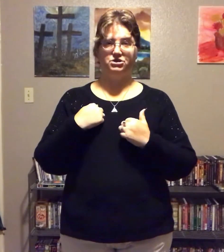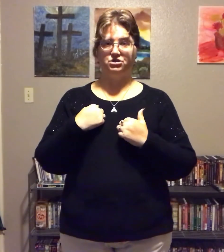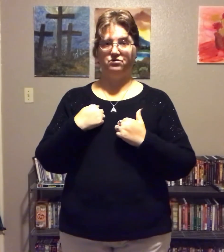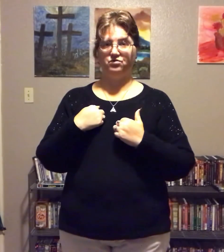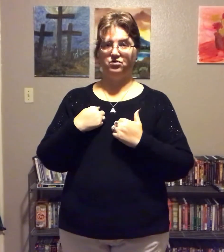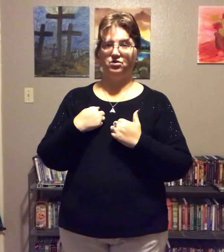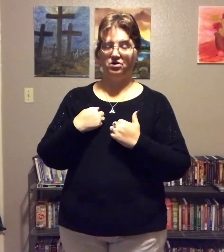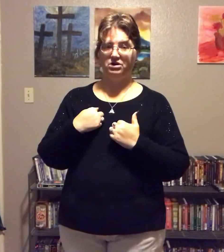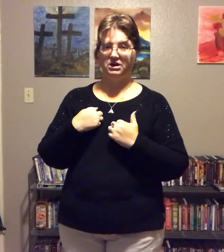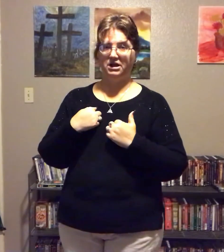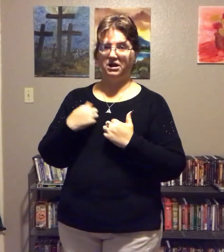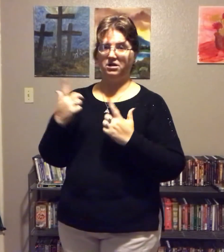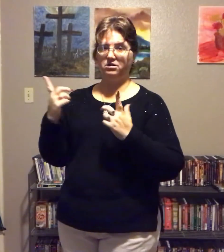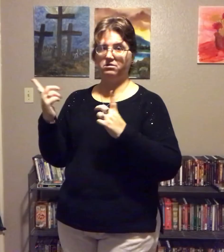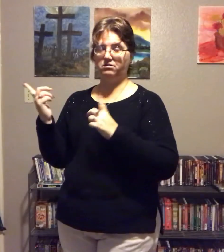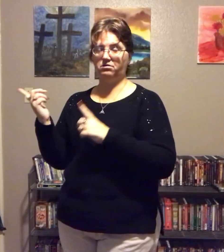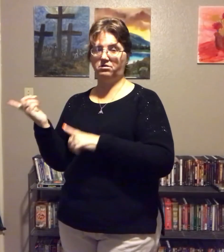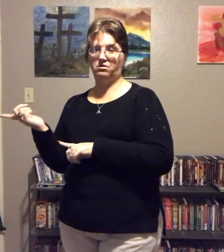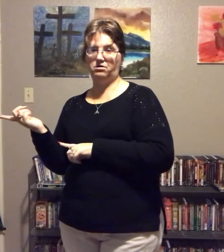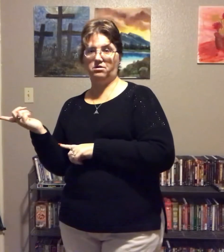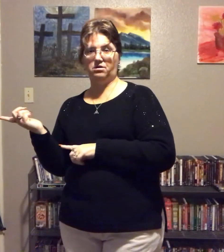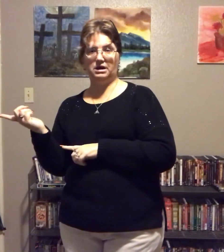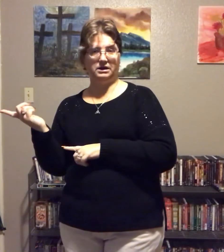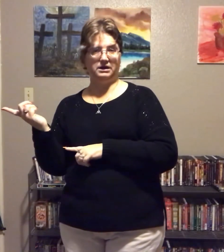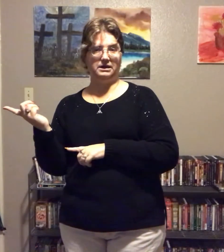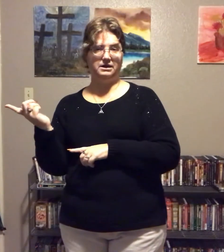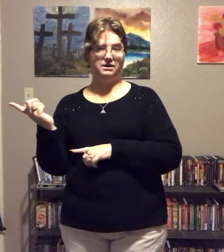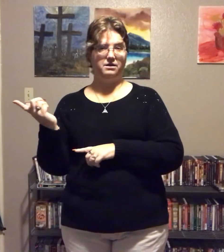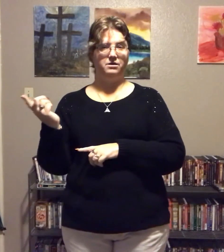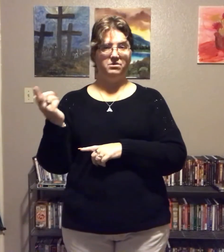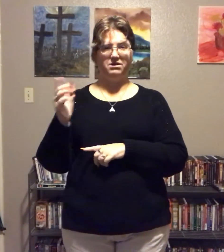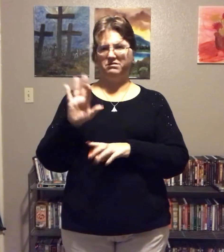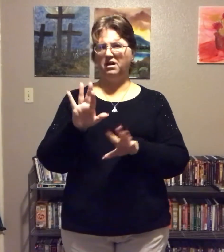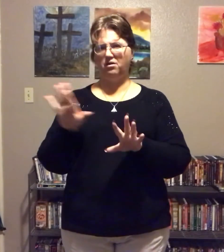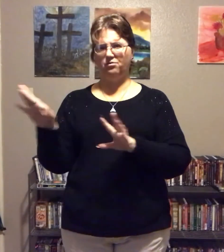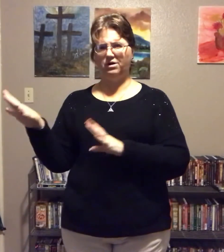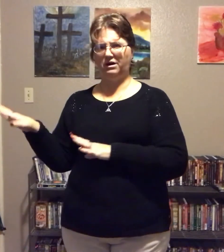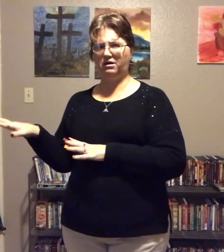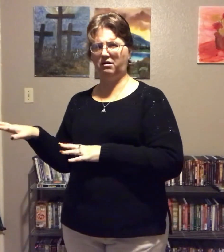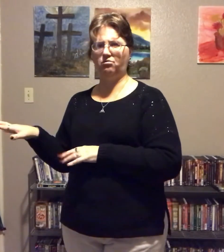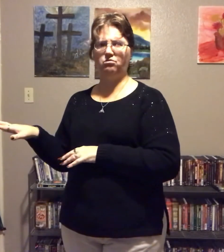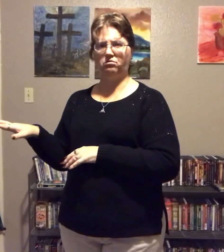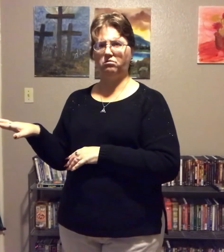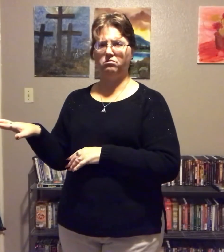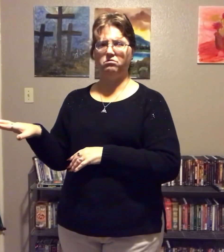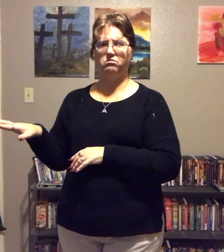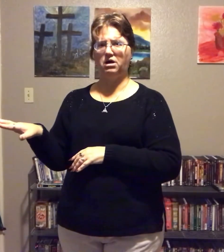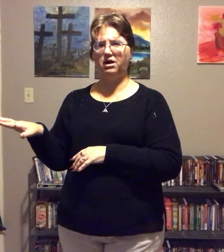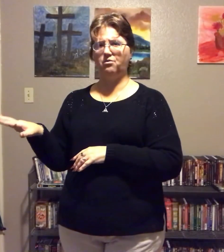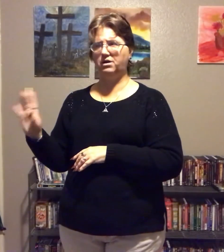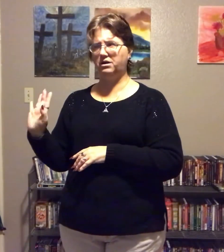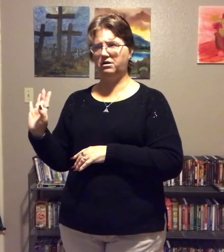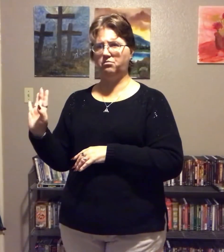is over on day 90. Because I already know. I already know.